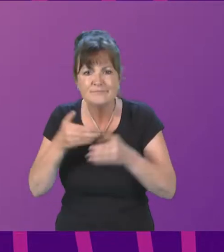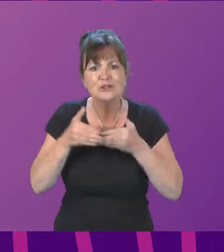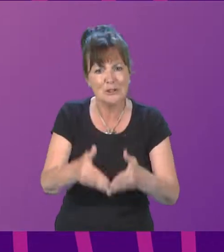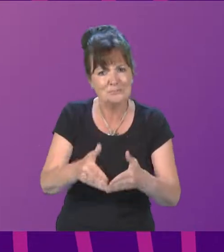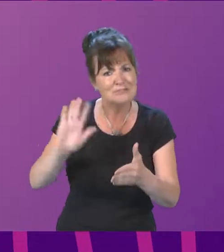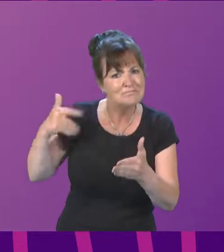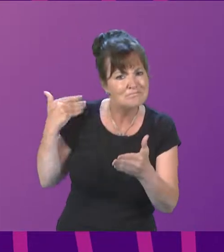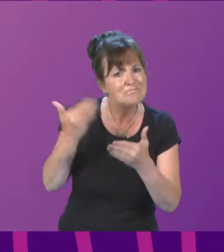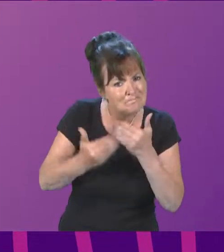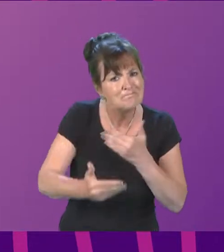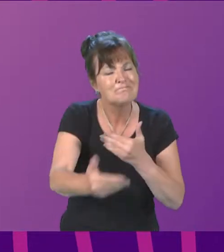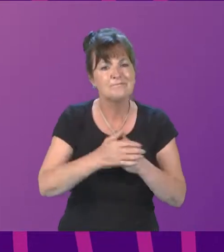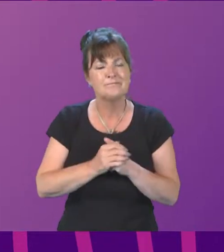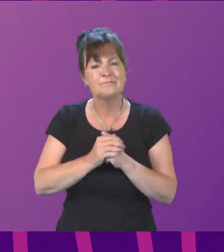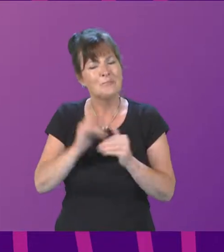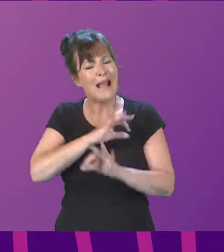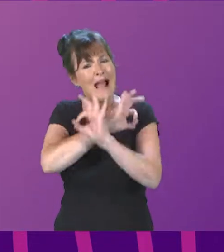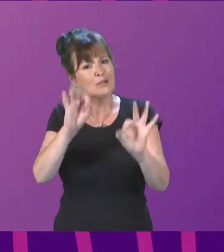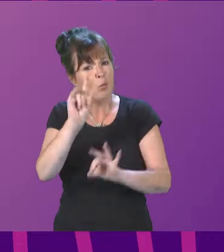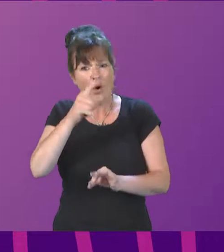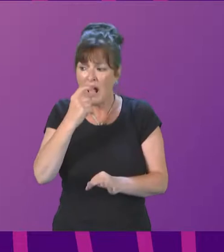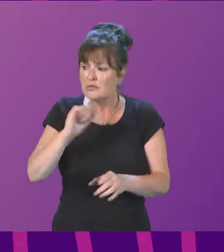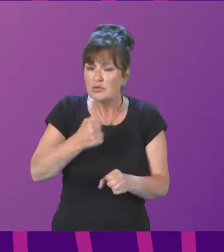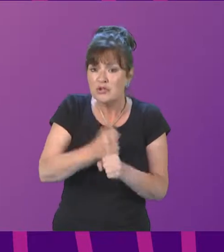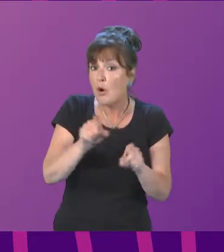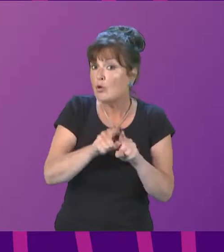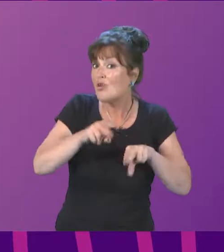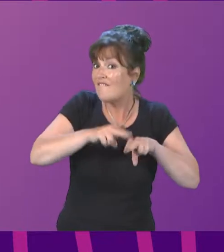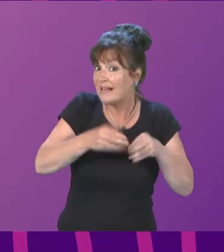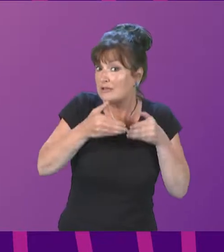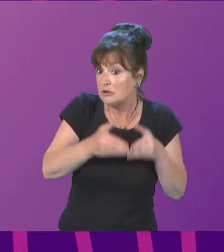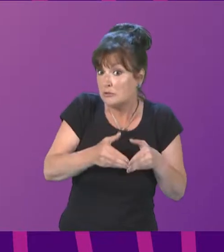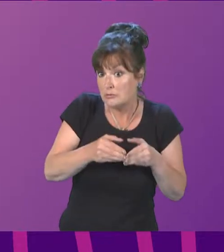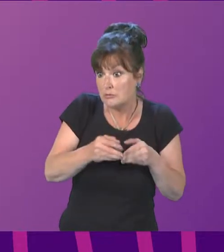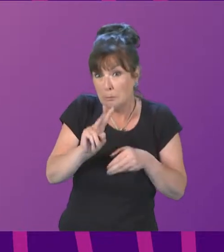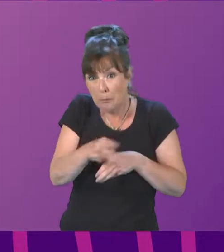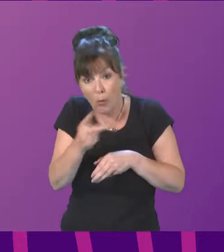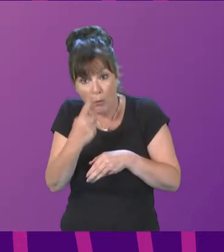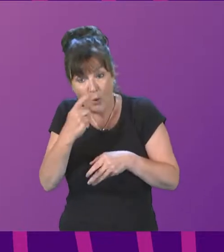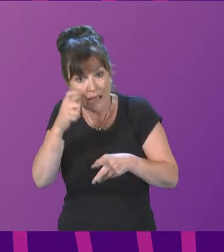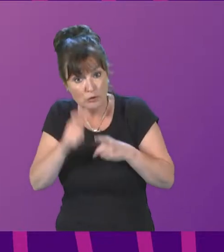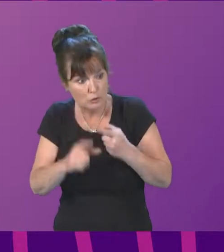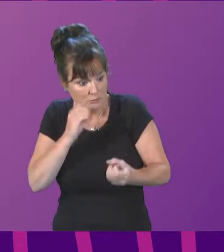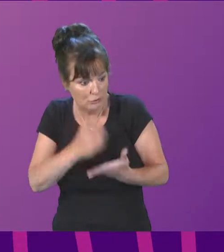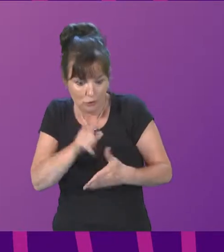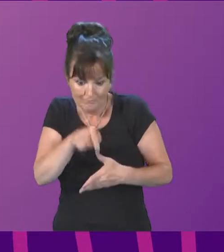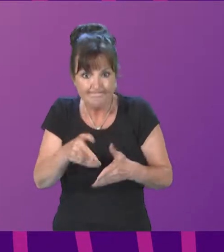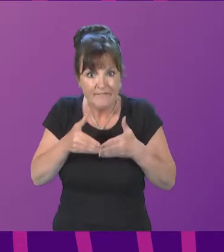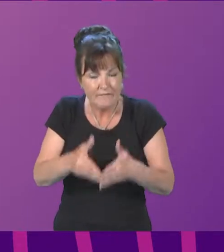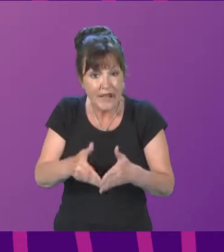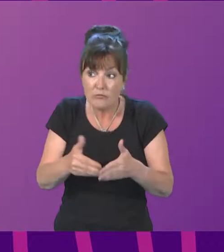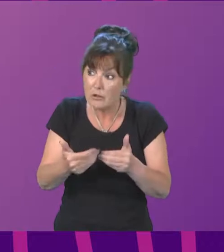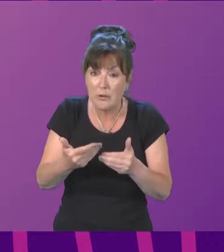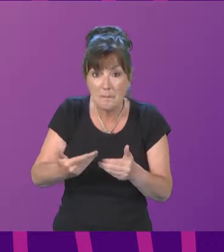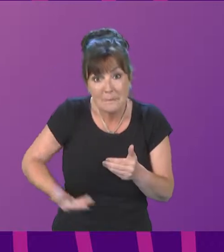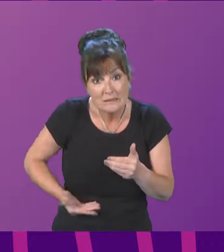What can the Government and indeed Ferguson Marine do to give the yard a secure future and guarantee the jobs and skills for generations to come?